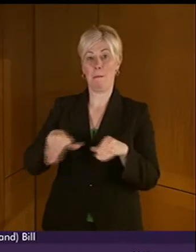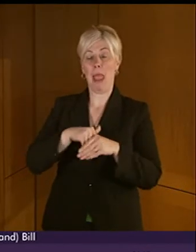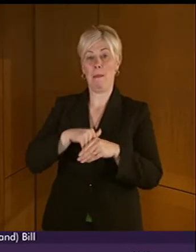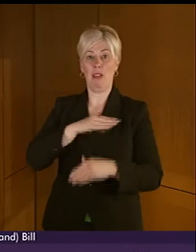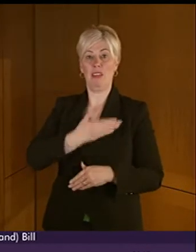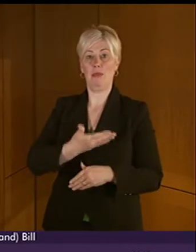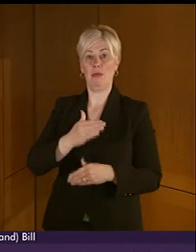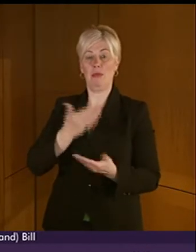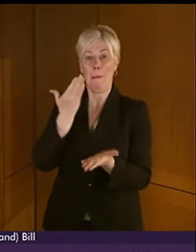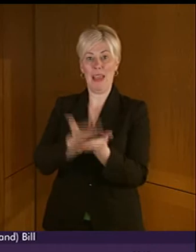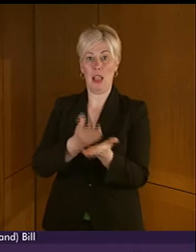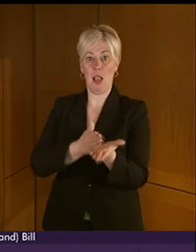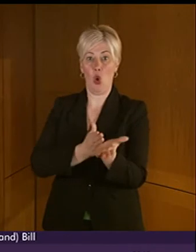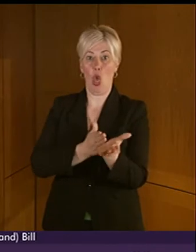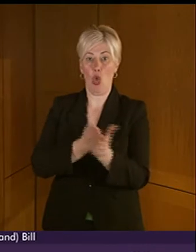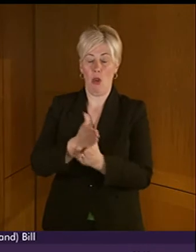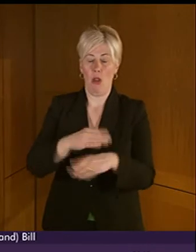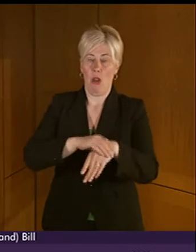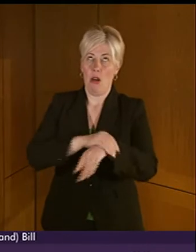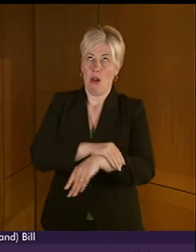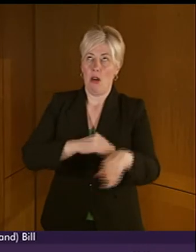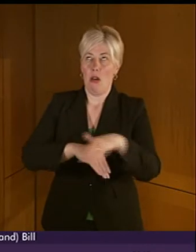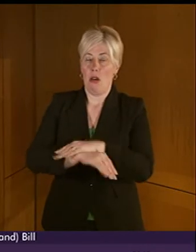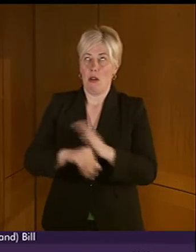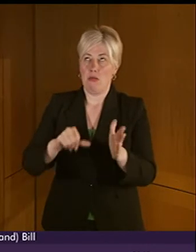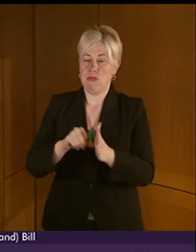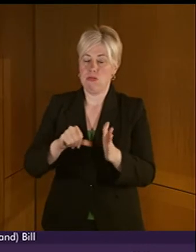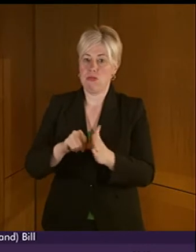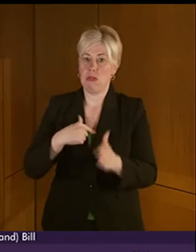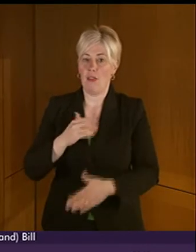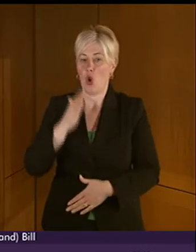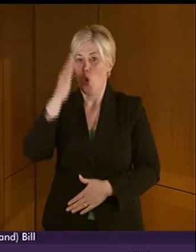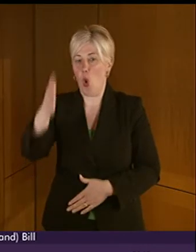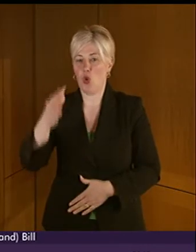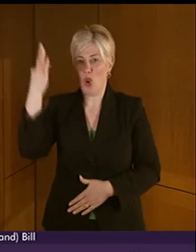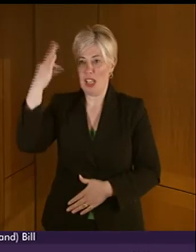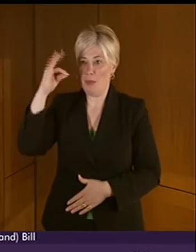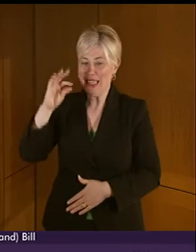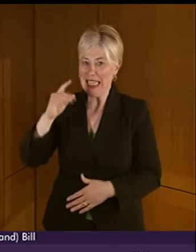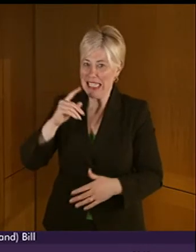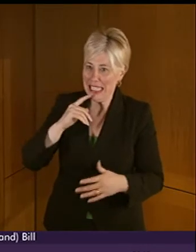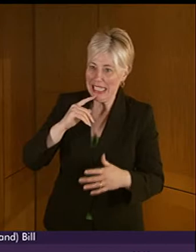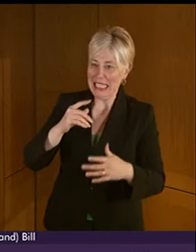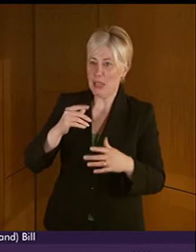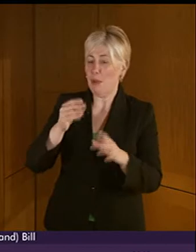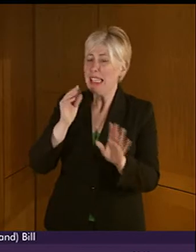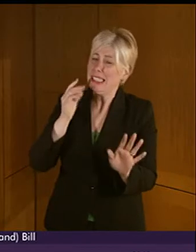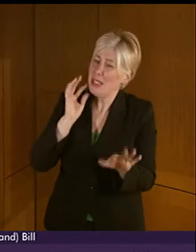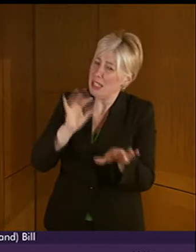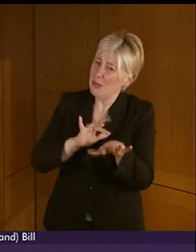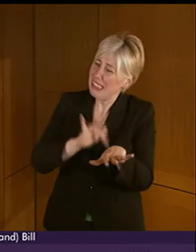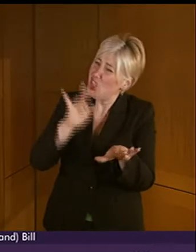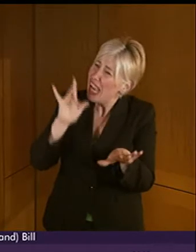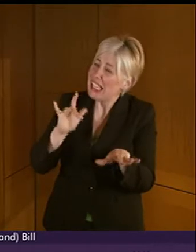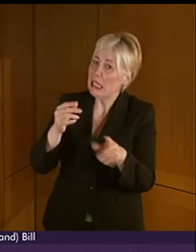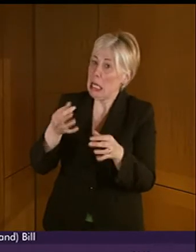hard going and I also know it is quite difficult for a member to appear before a committee and look for a gentle interrogation. I have another